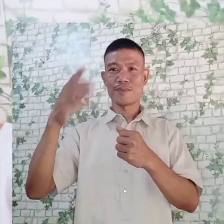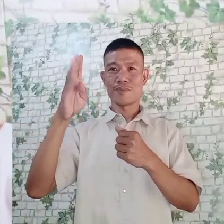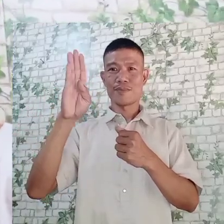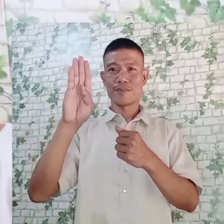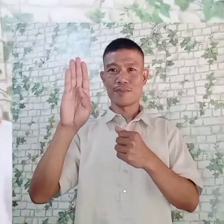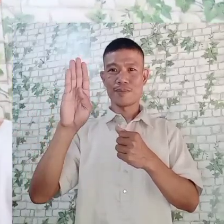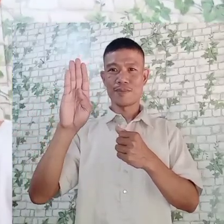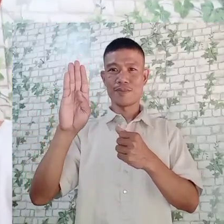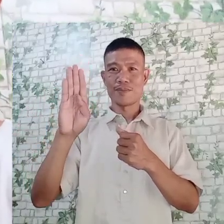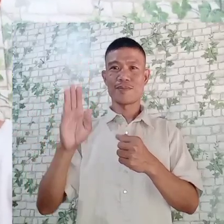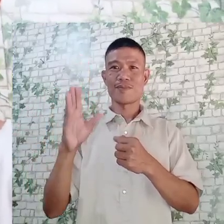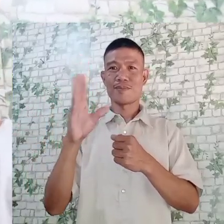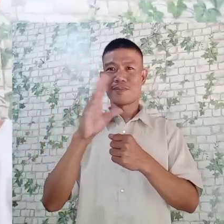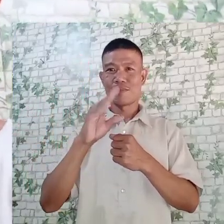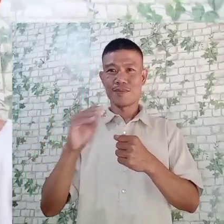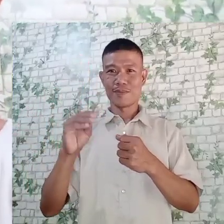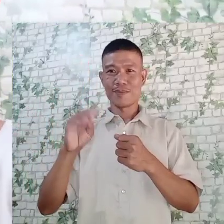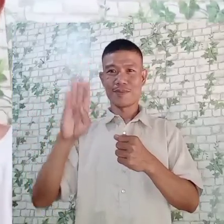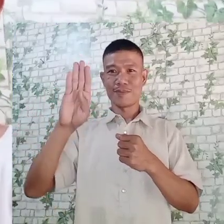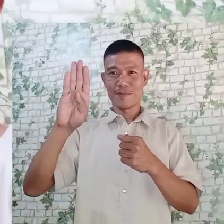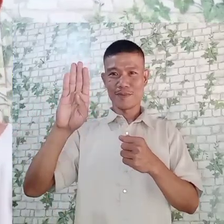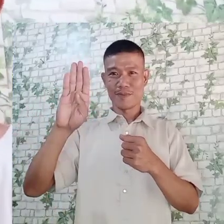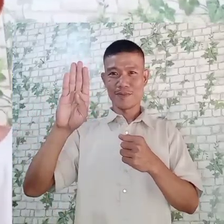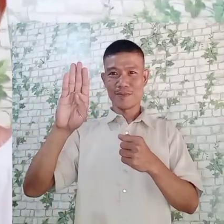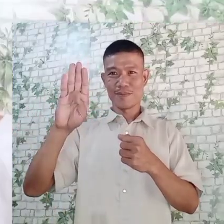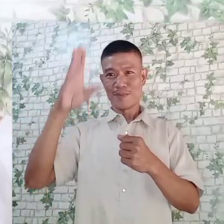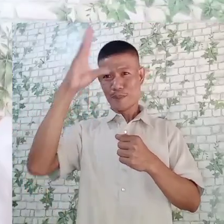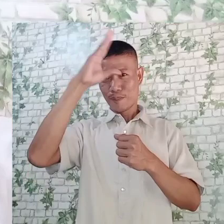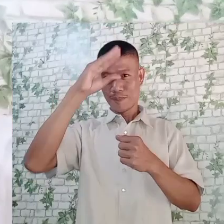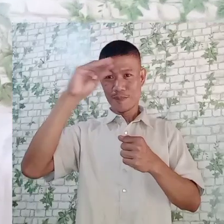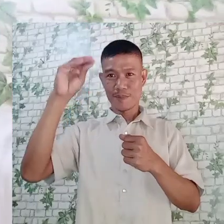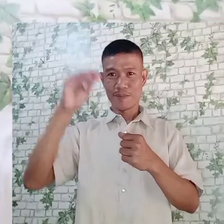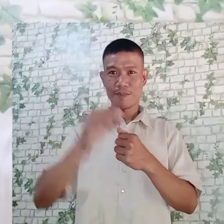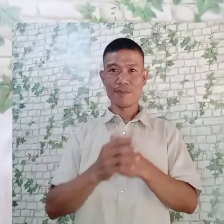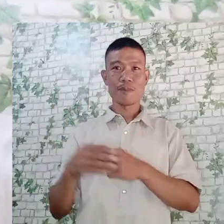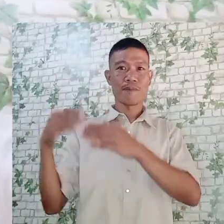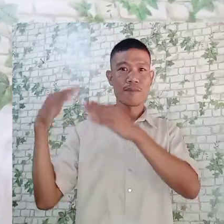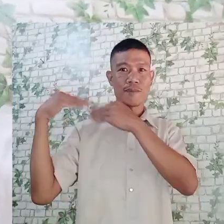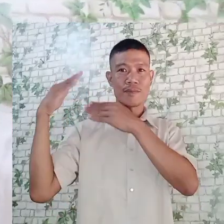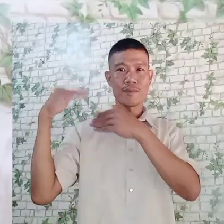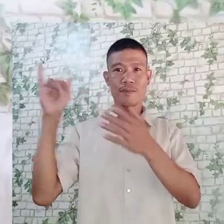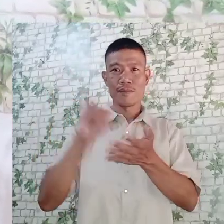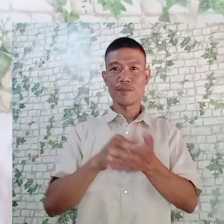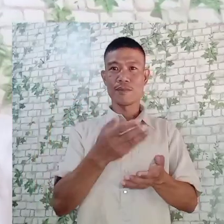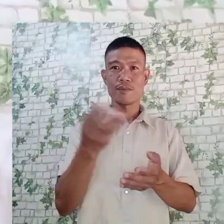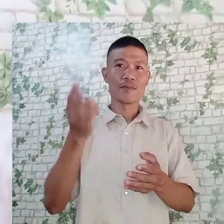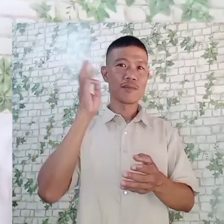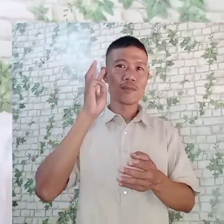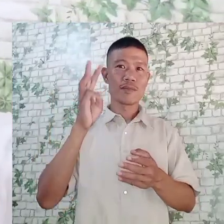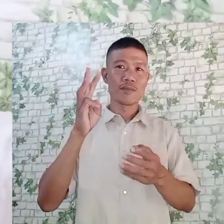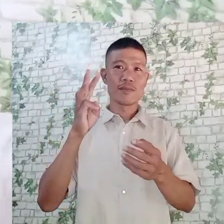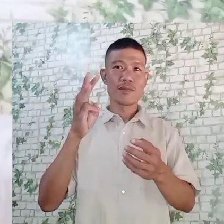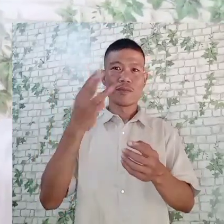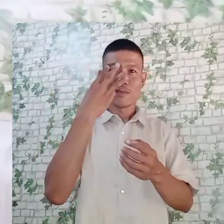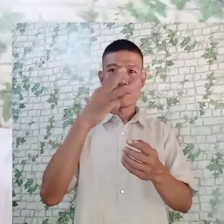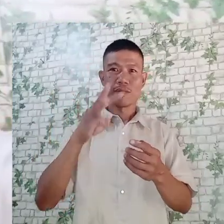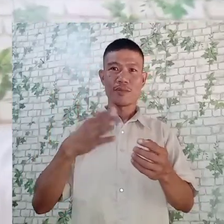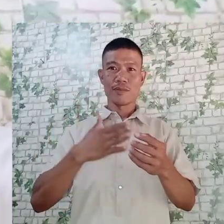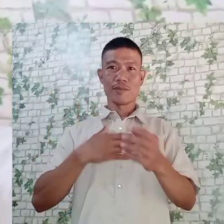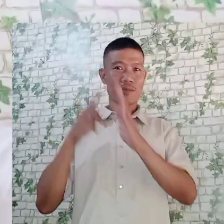Bumanlag, and of course, Brinda Boys. So I hope that you are going to watch my vlog from the beginning till